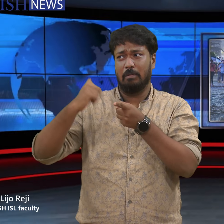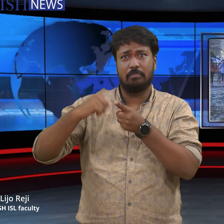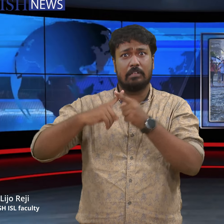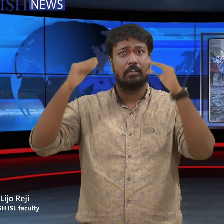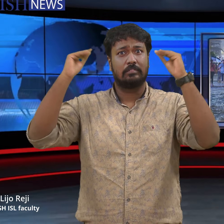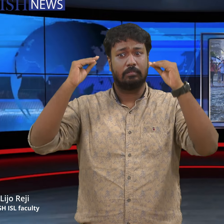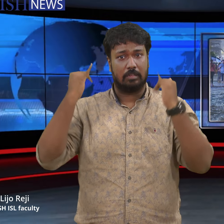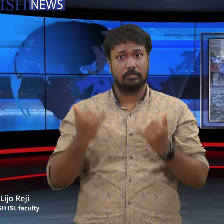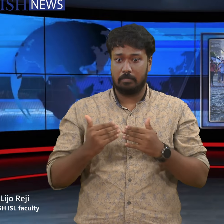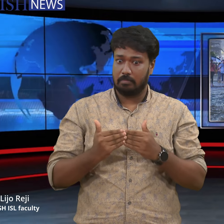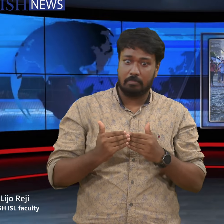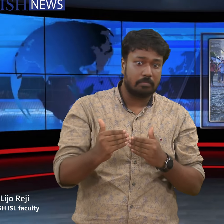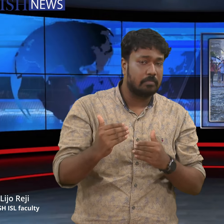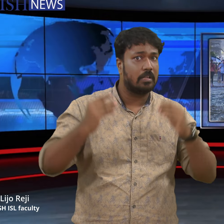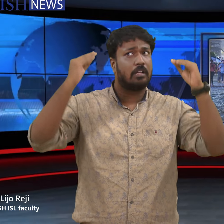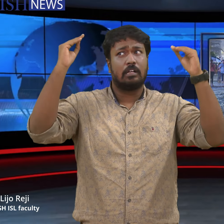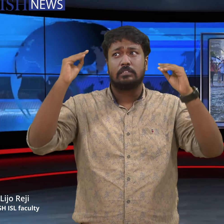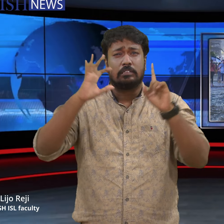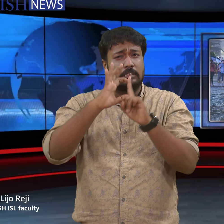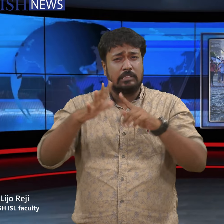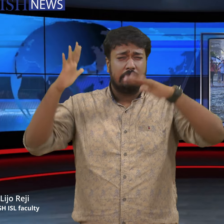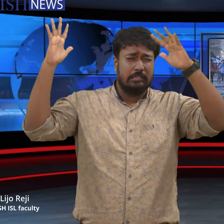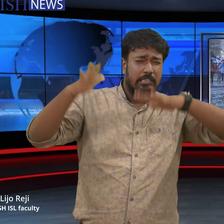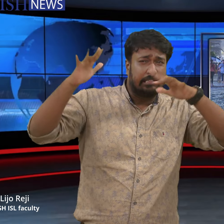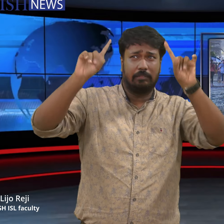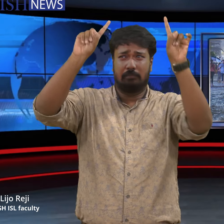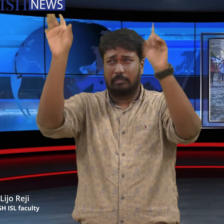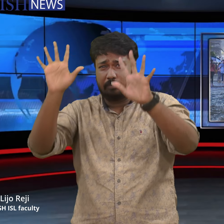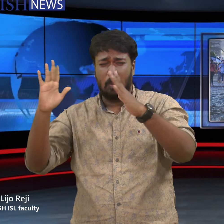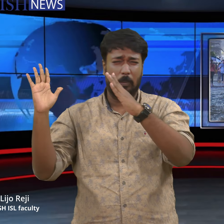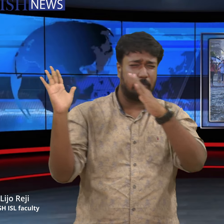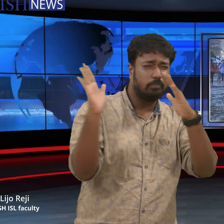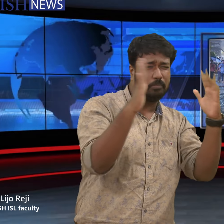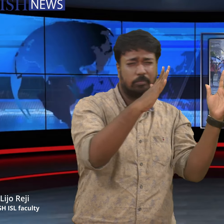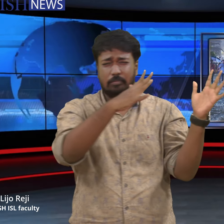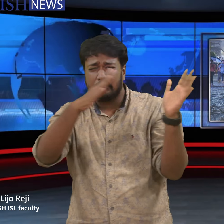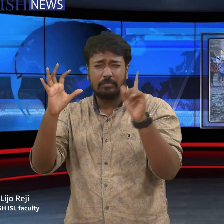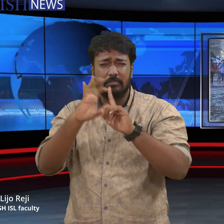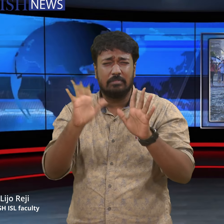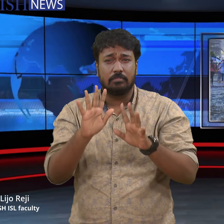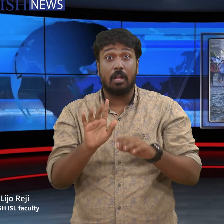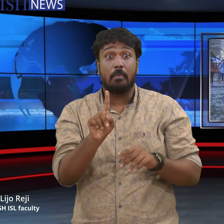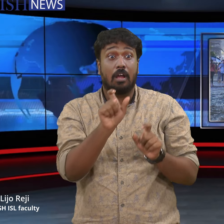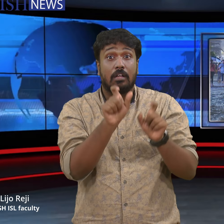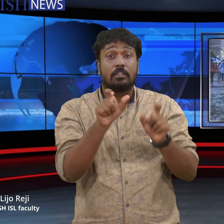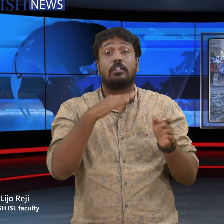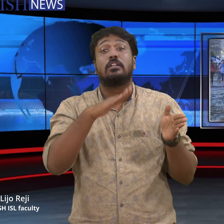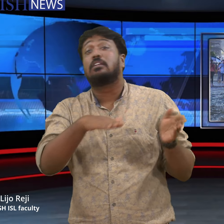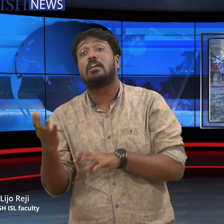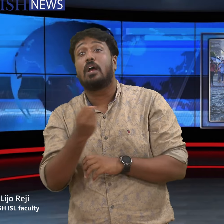heavy rains caused havoc in the state. According to the India Meteorological Department, IMD Warning, heavy rain is likely to lash